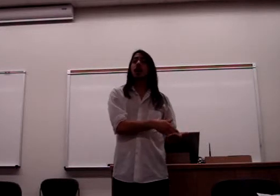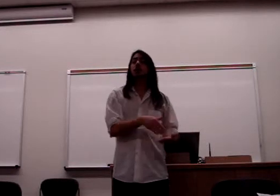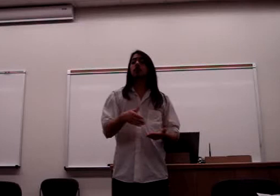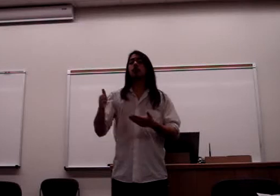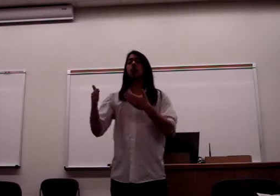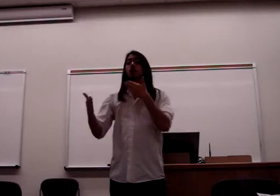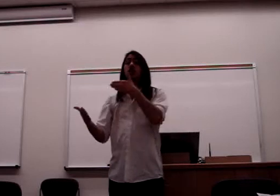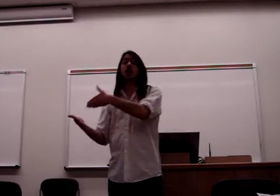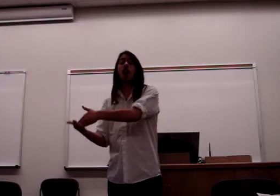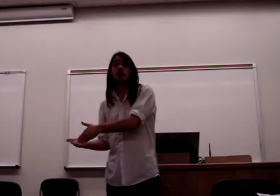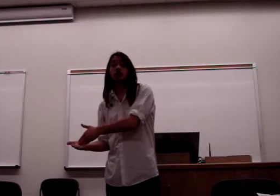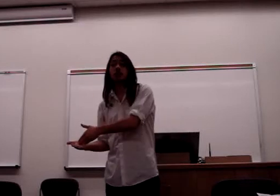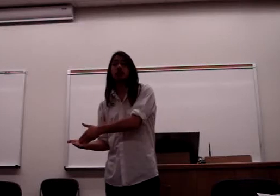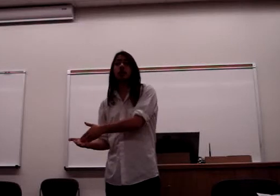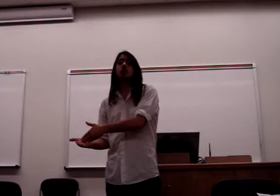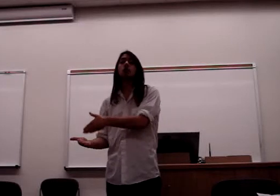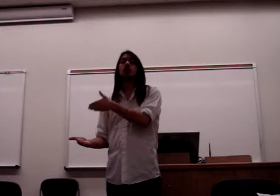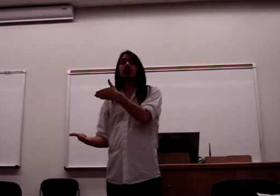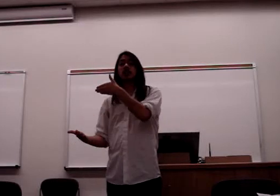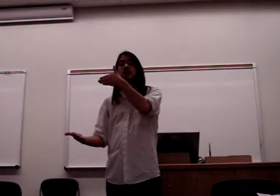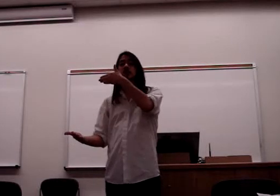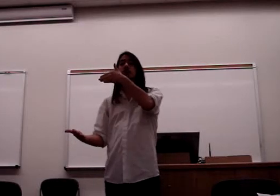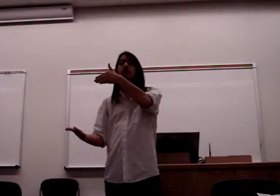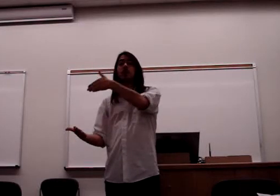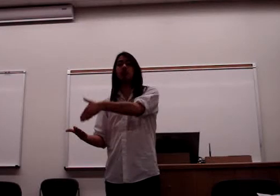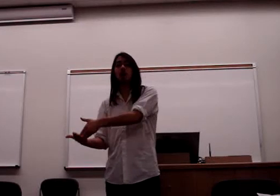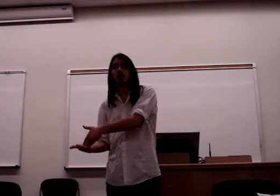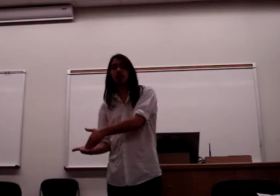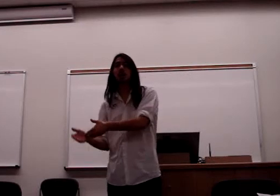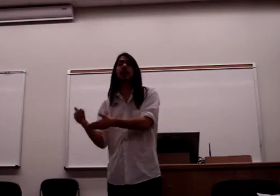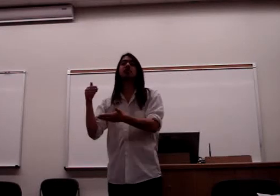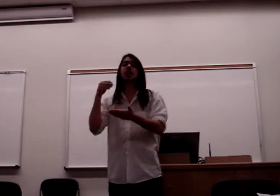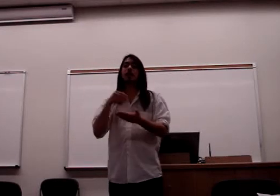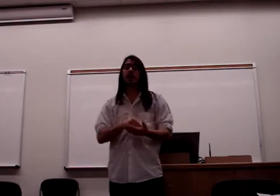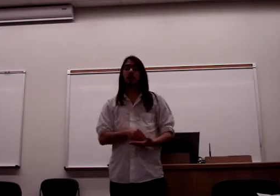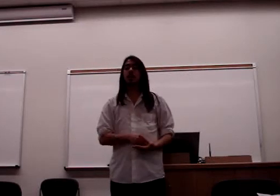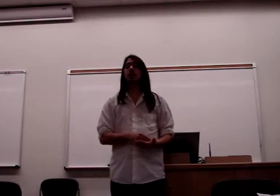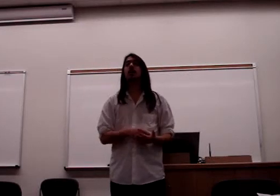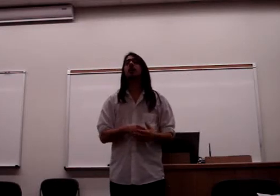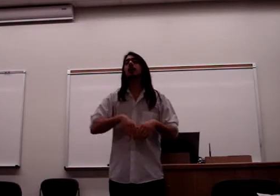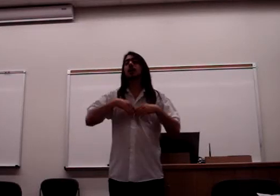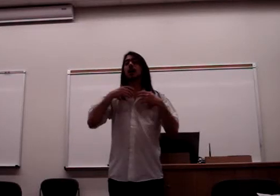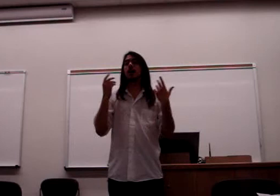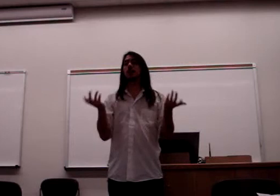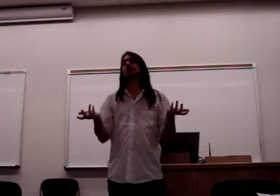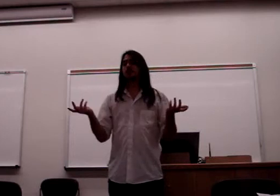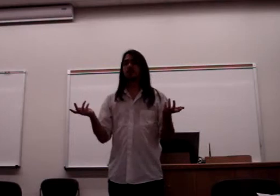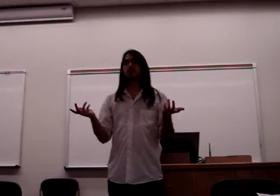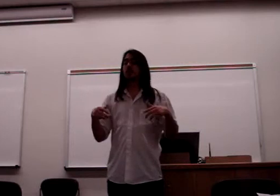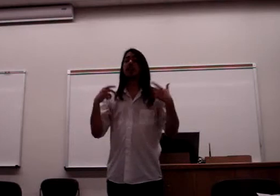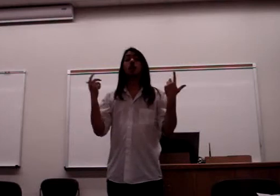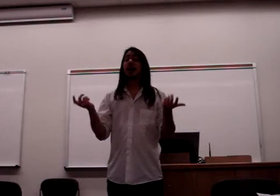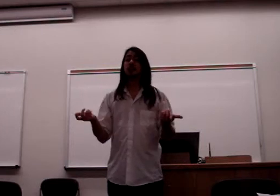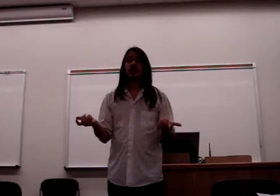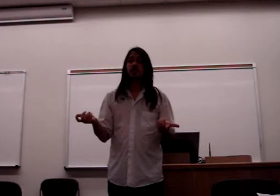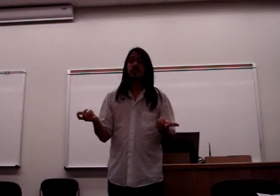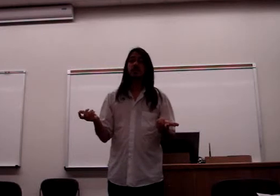or Lacan, who declares himself the party against the American psychoanalytics,